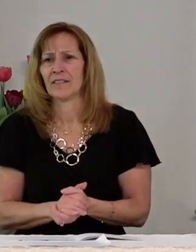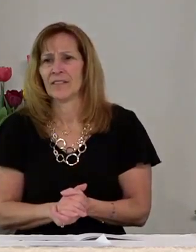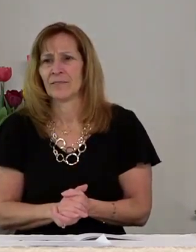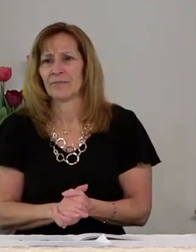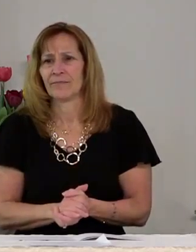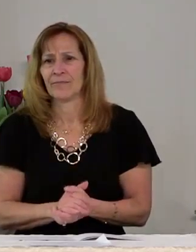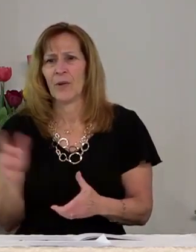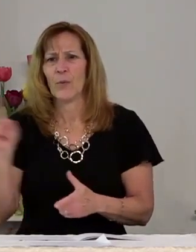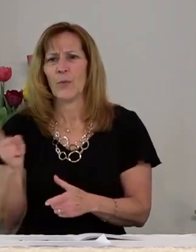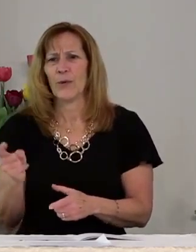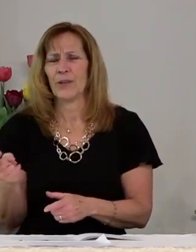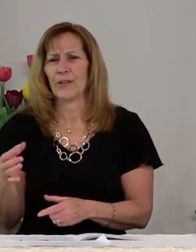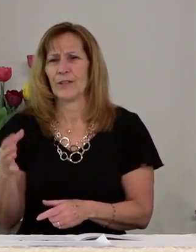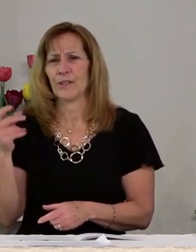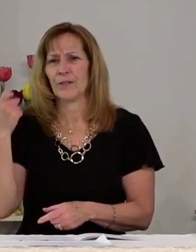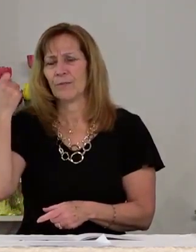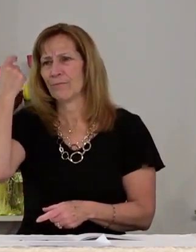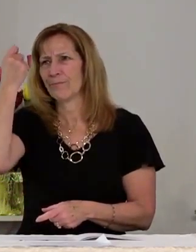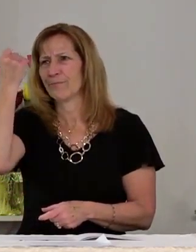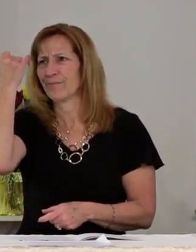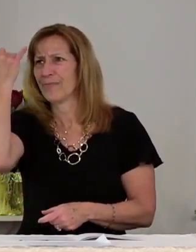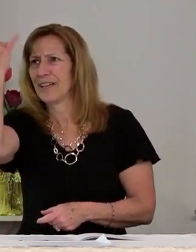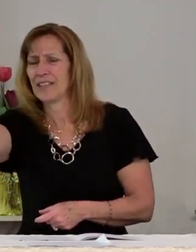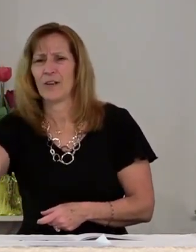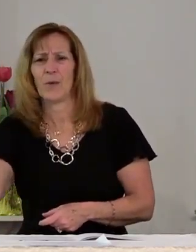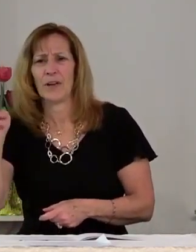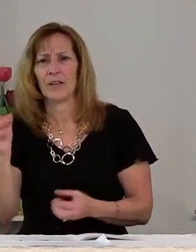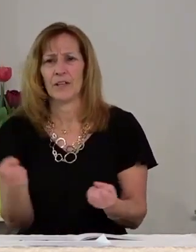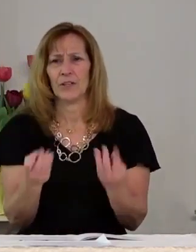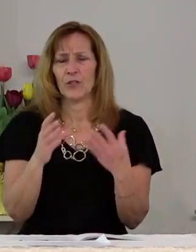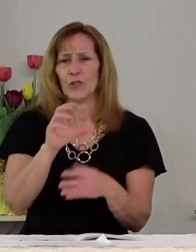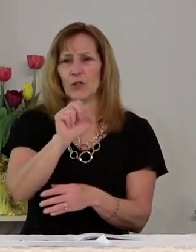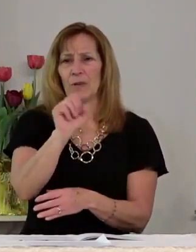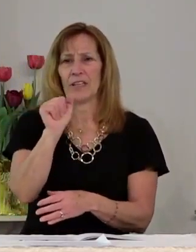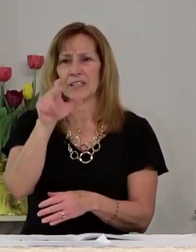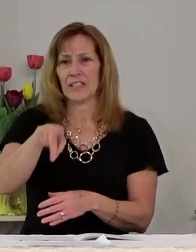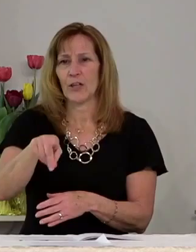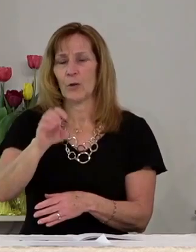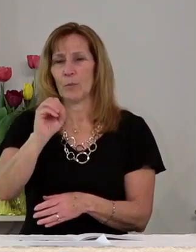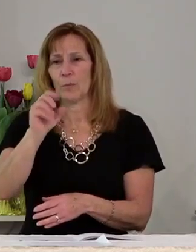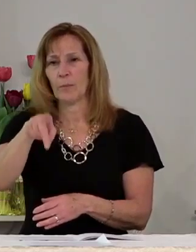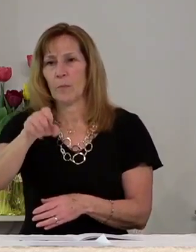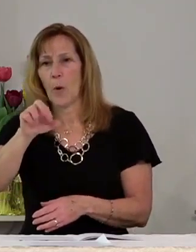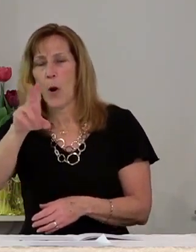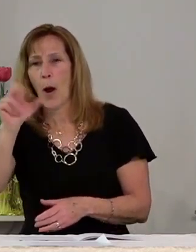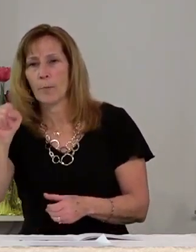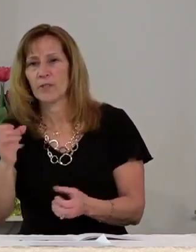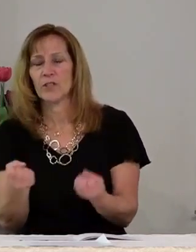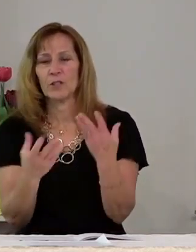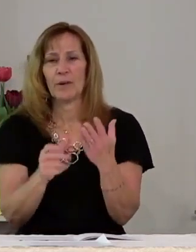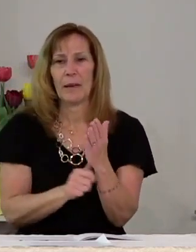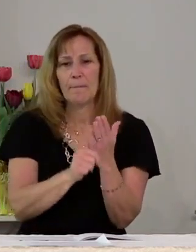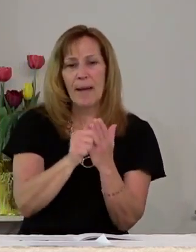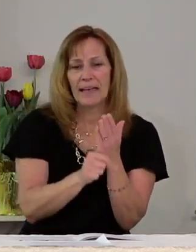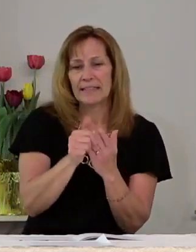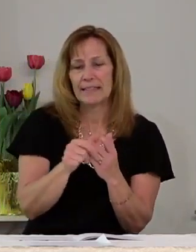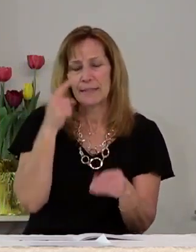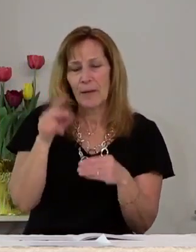Where did they come up with these crazy ideas? Too many soap operas too much People magazine